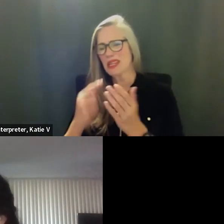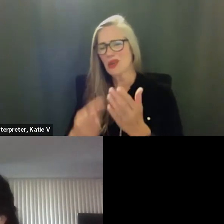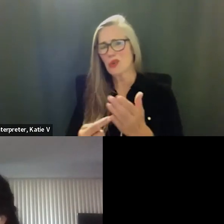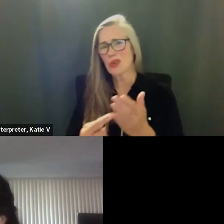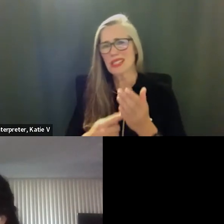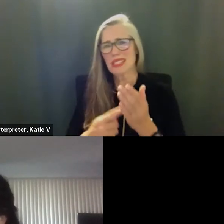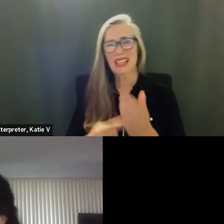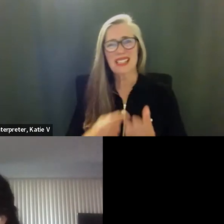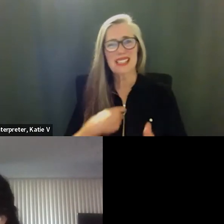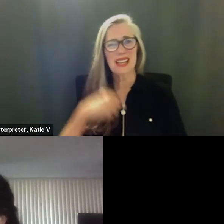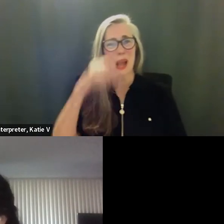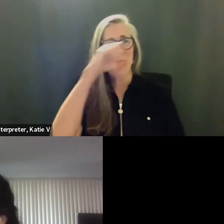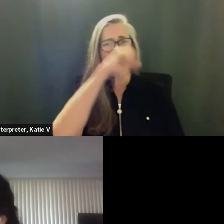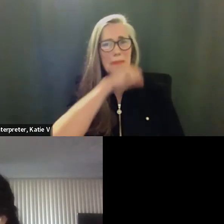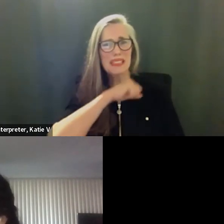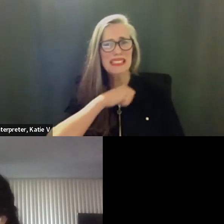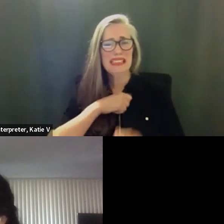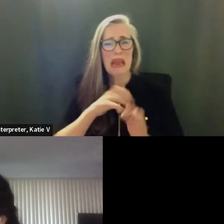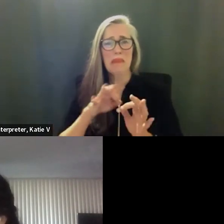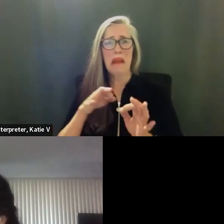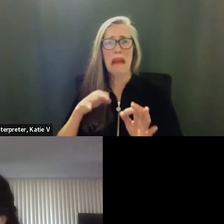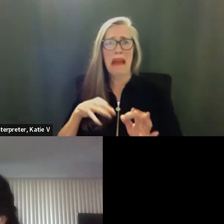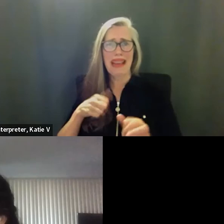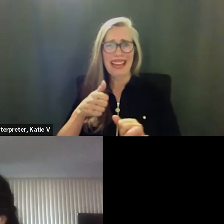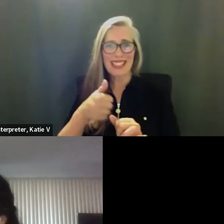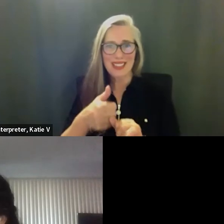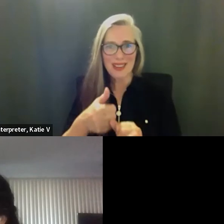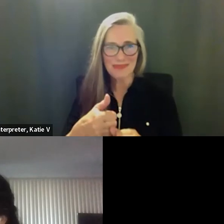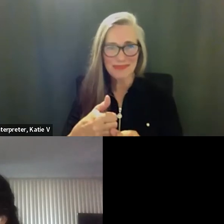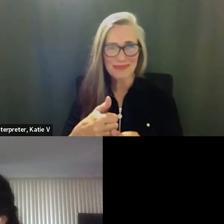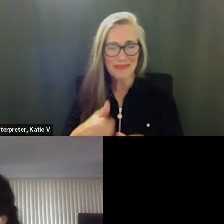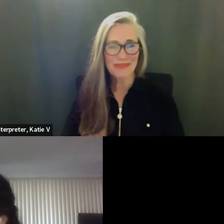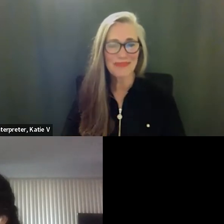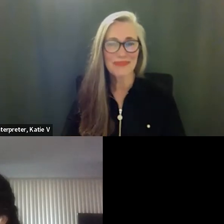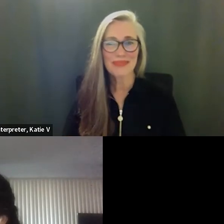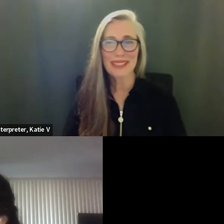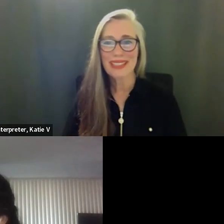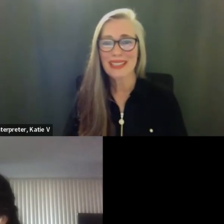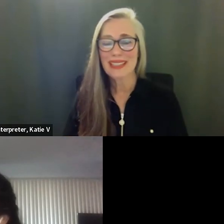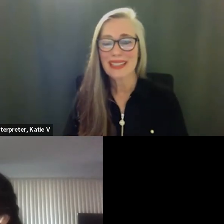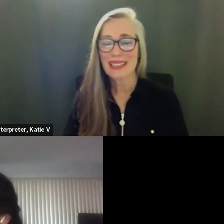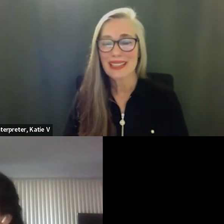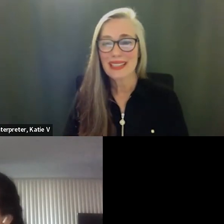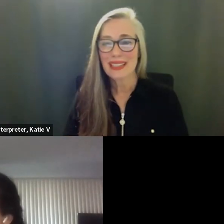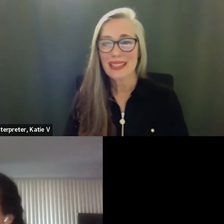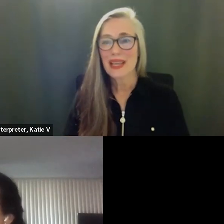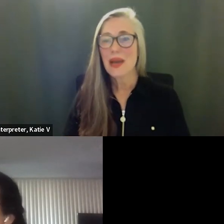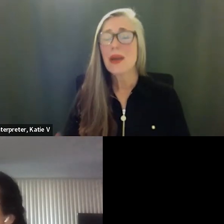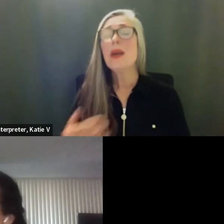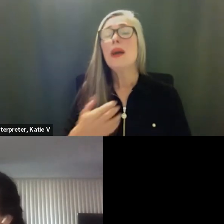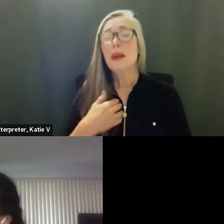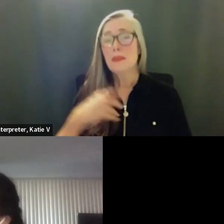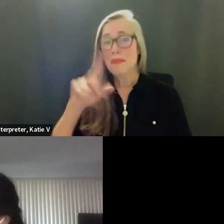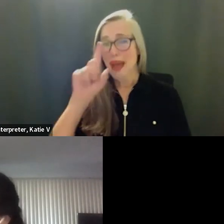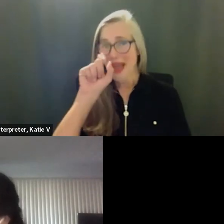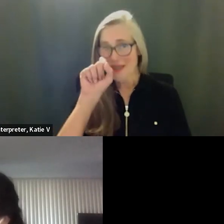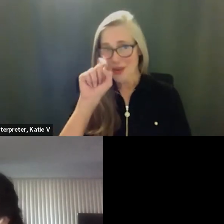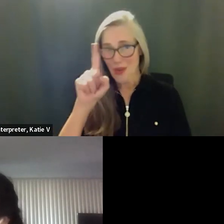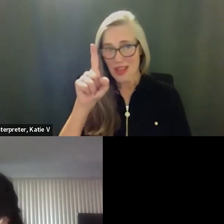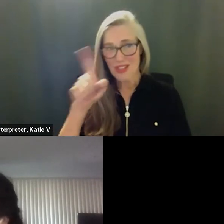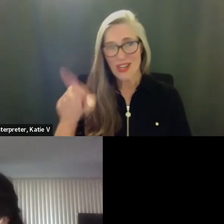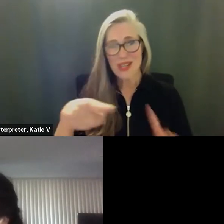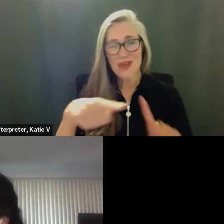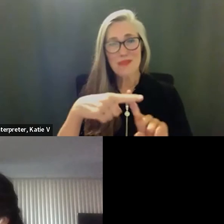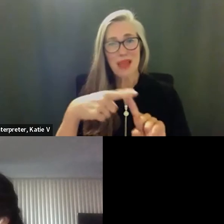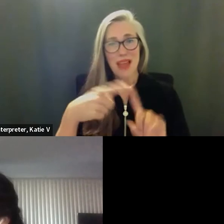um i'm a little behind catching up i do have a question and a comment and also